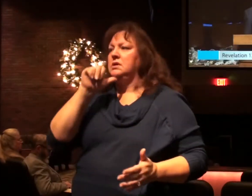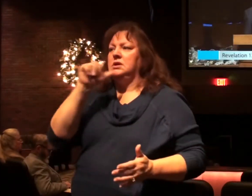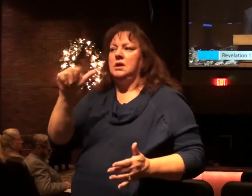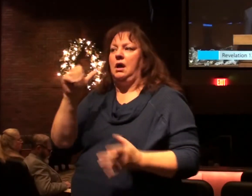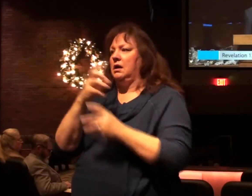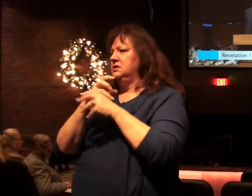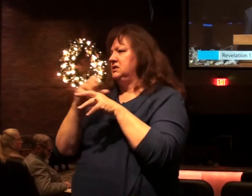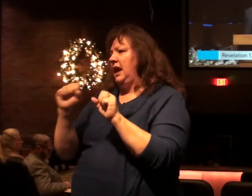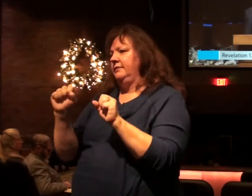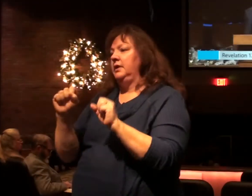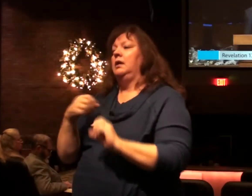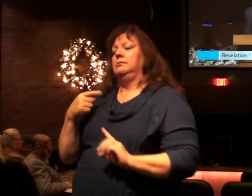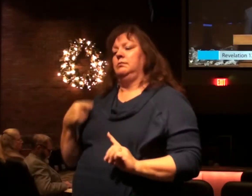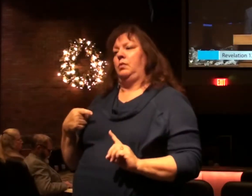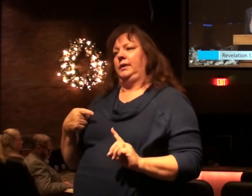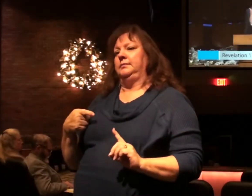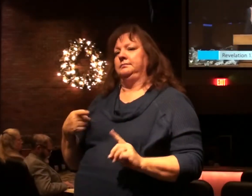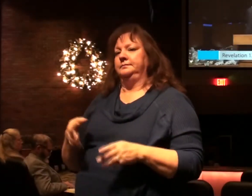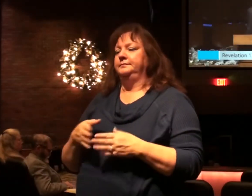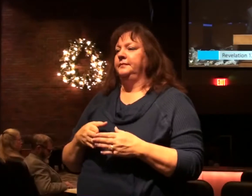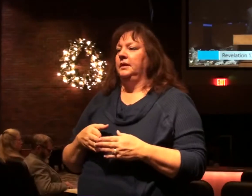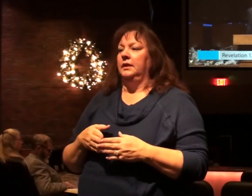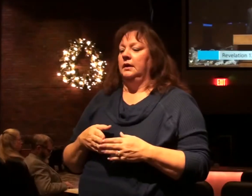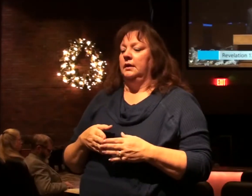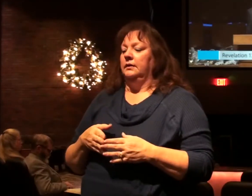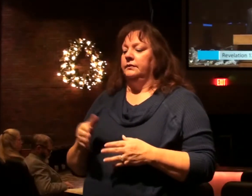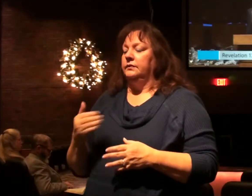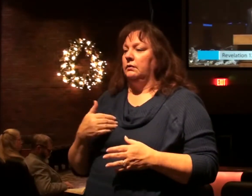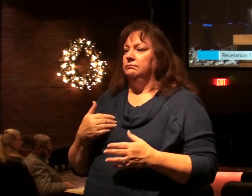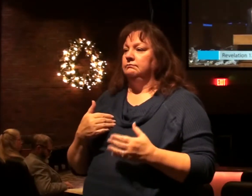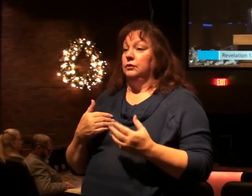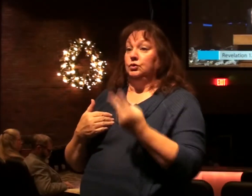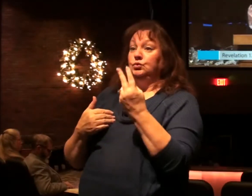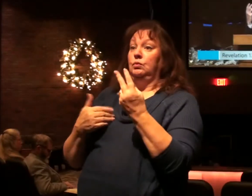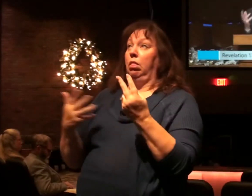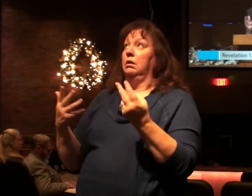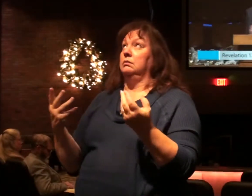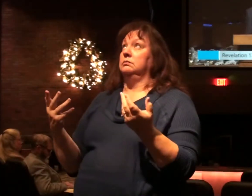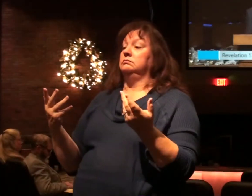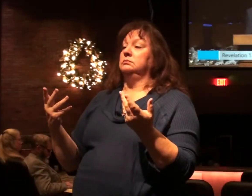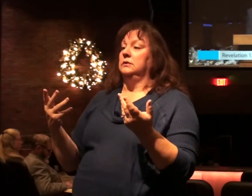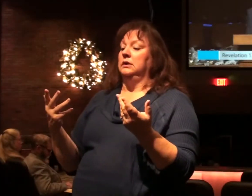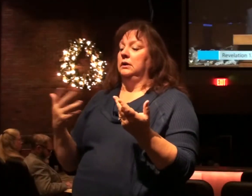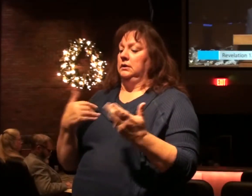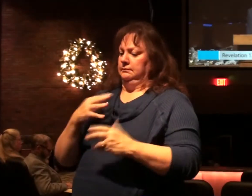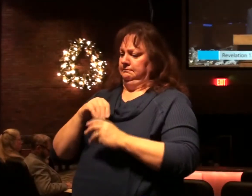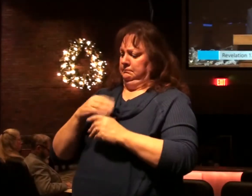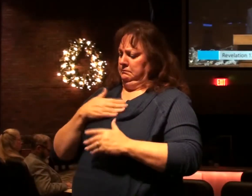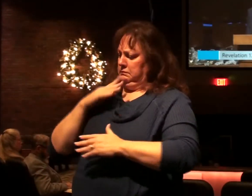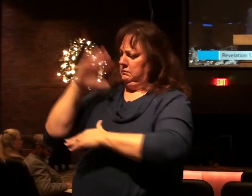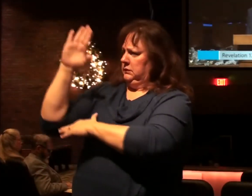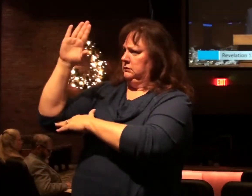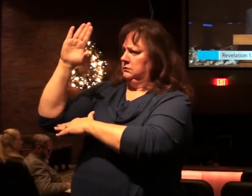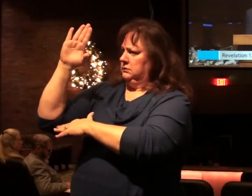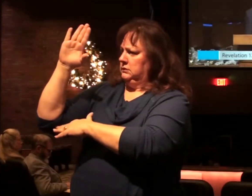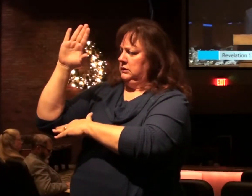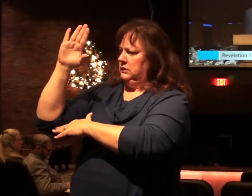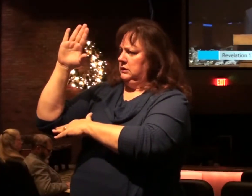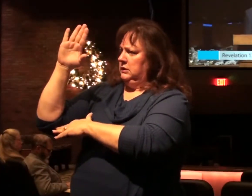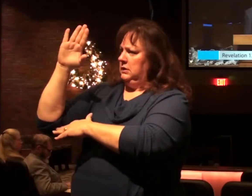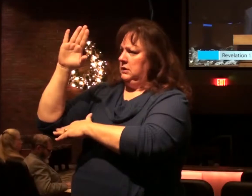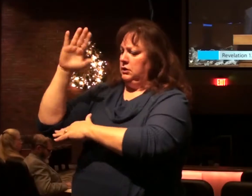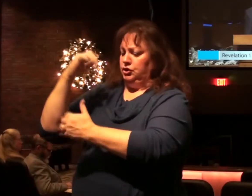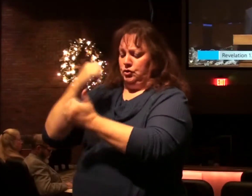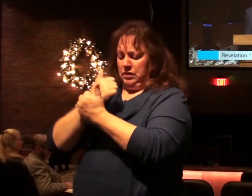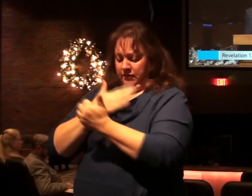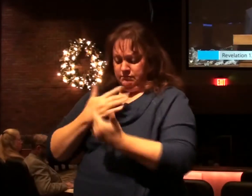That's the point. So they overcome with two things. That would be more bold with our testimony. They have to be